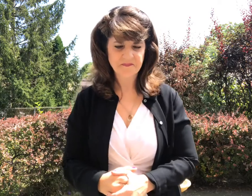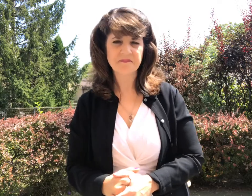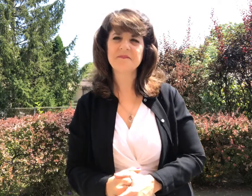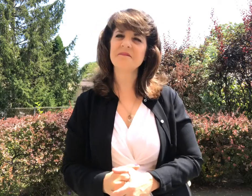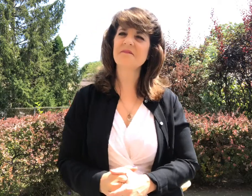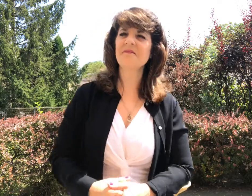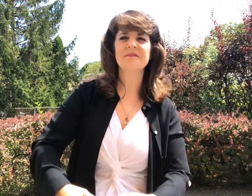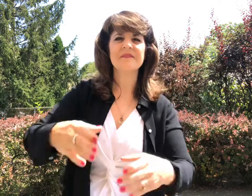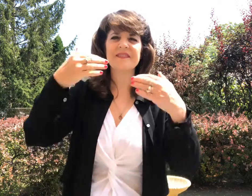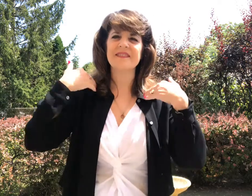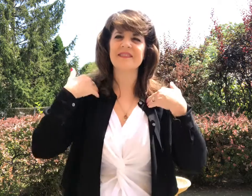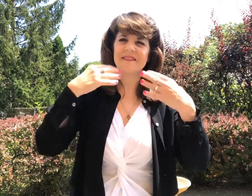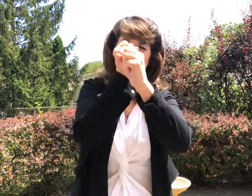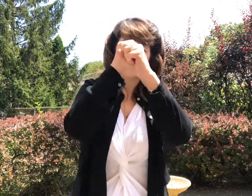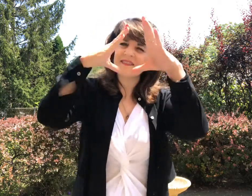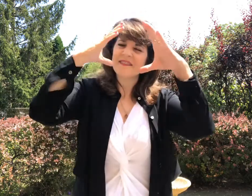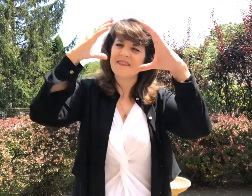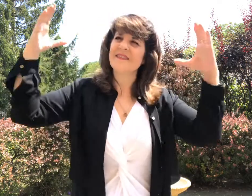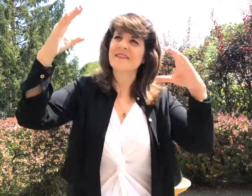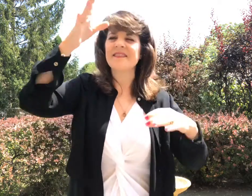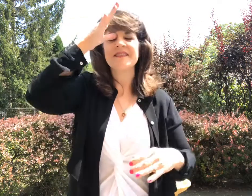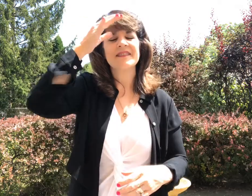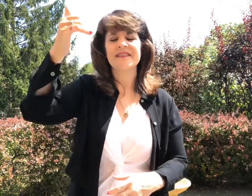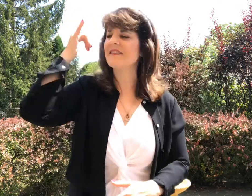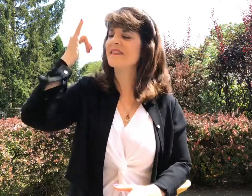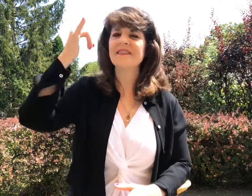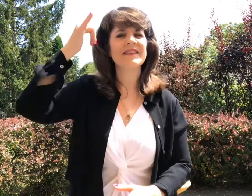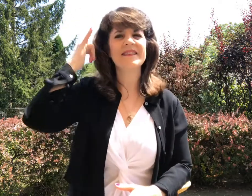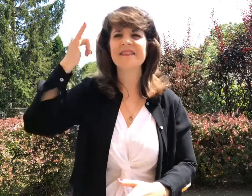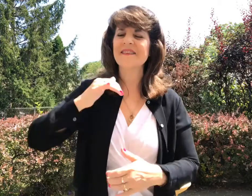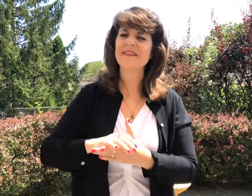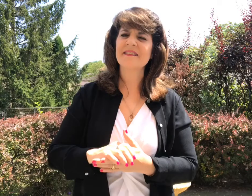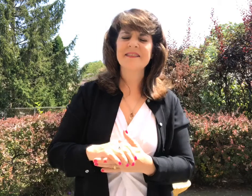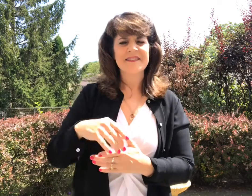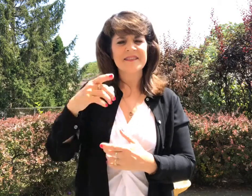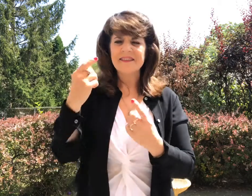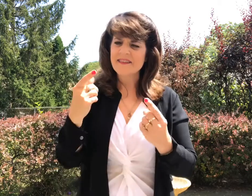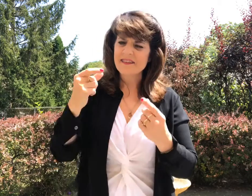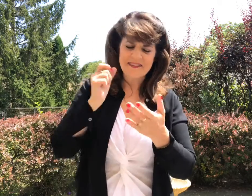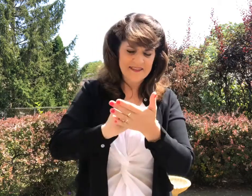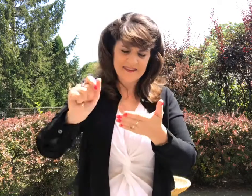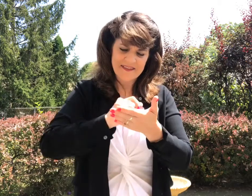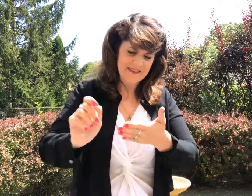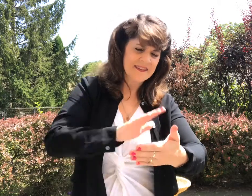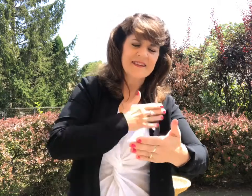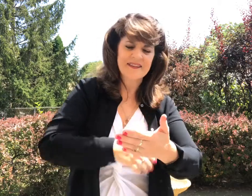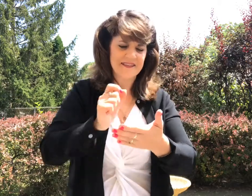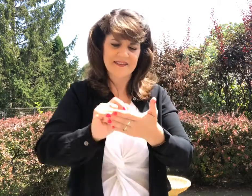I always had that dream like my daddy before me. So I started writing songs, I started writing